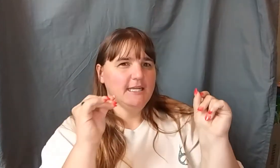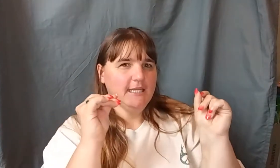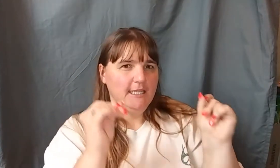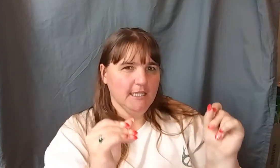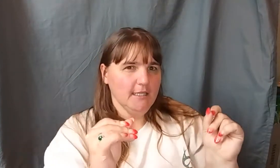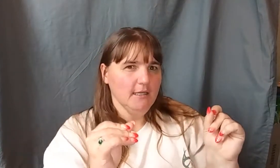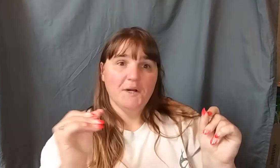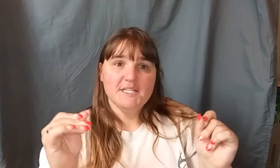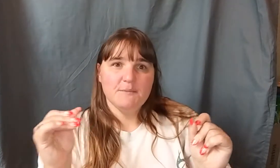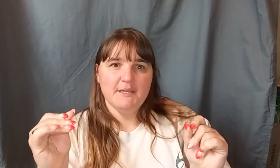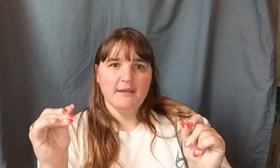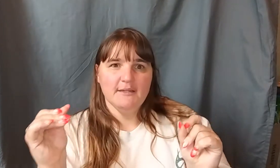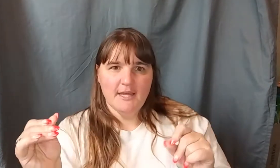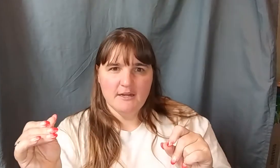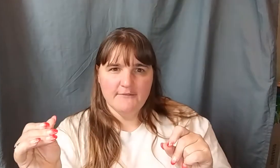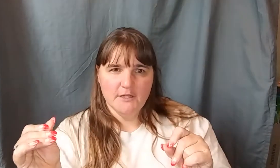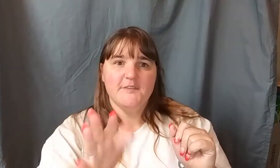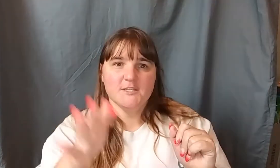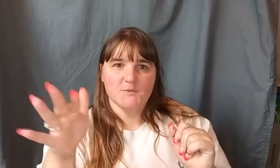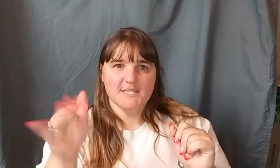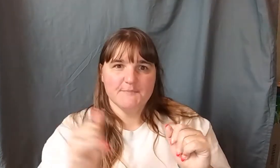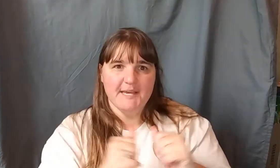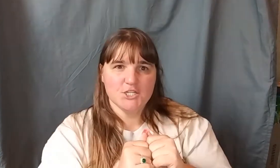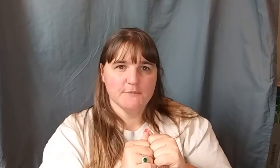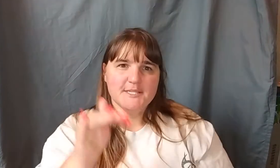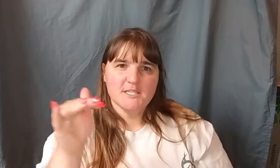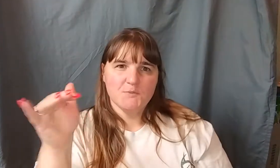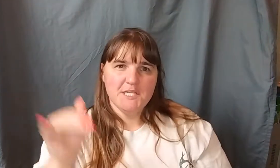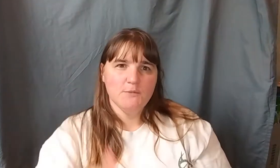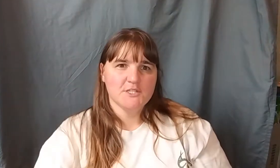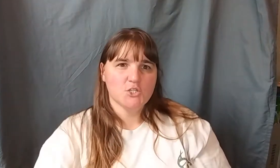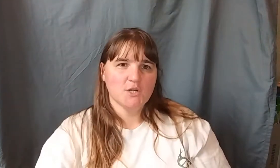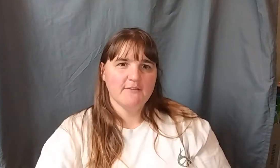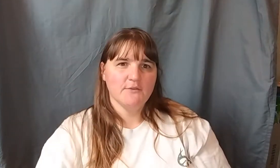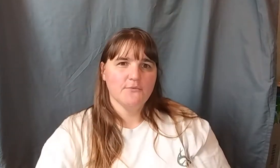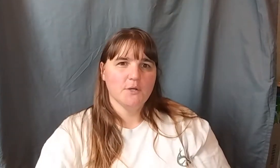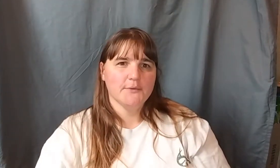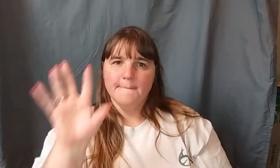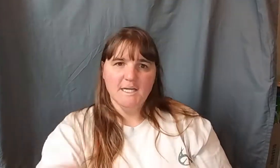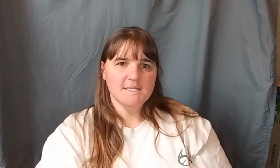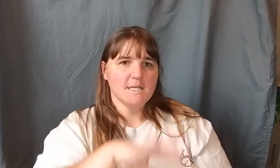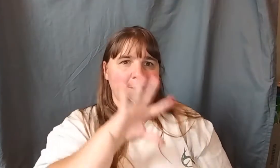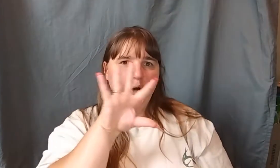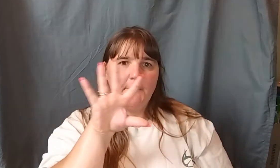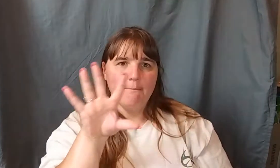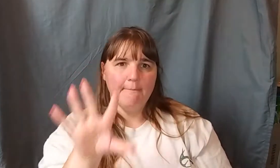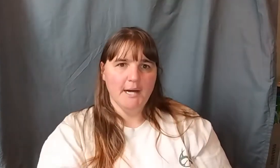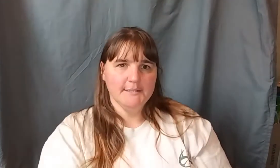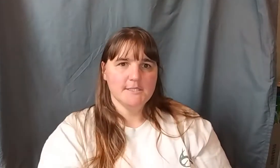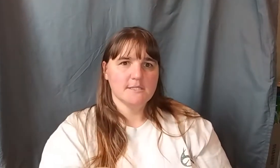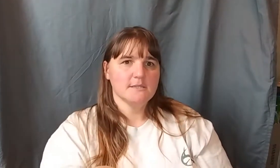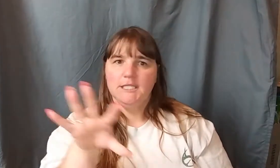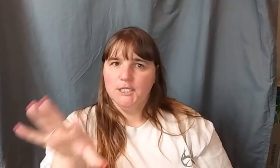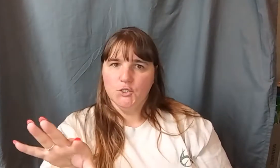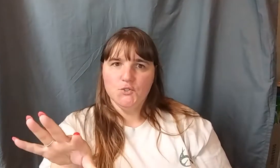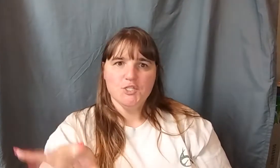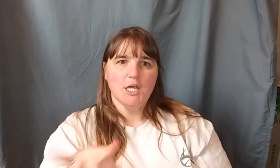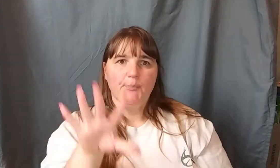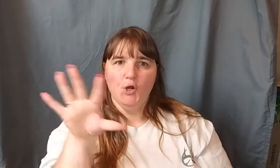he wanted to be in an NFL. This was his passion. This is what he was striving for. Months upon months, years upon